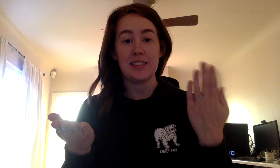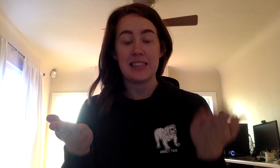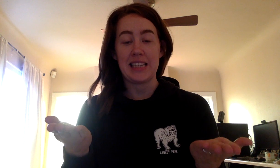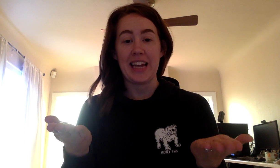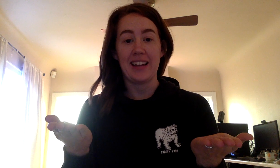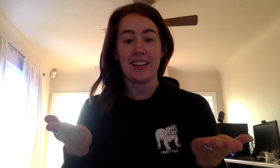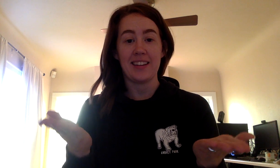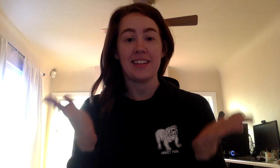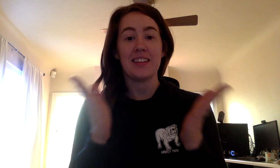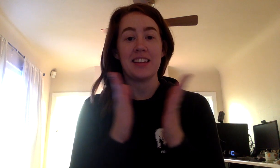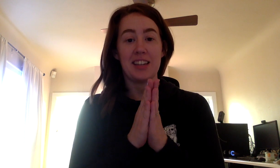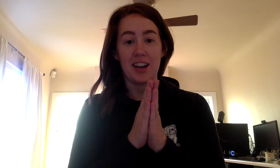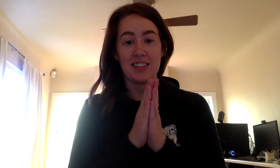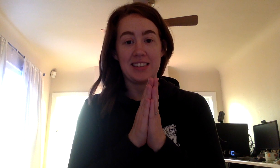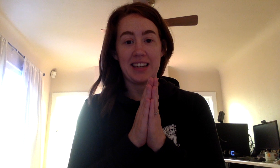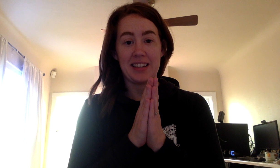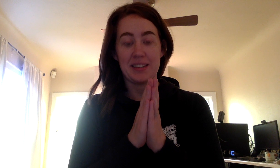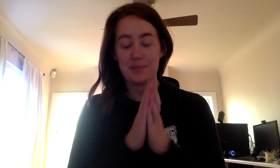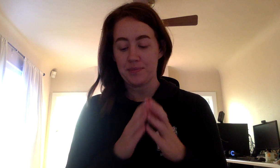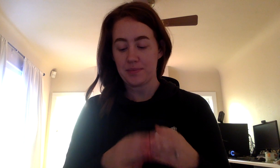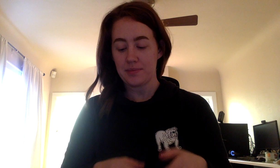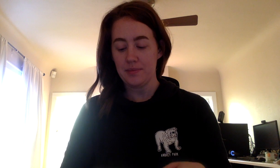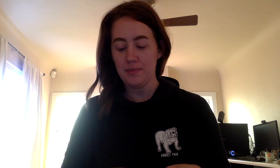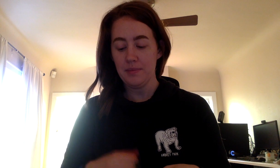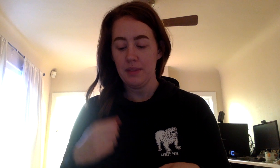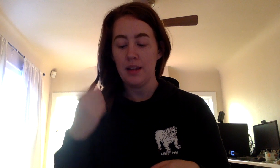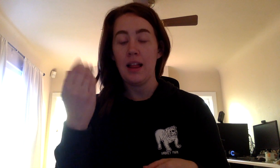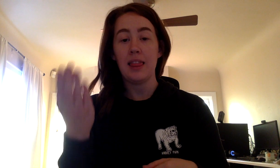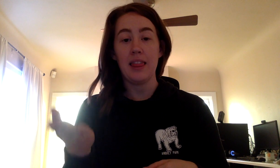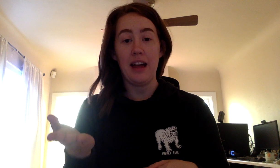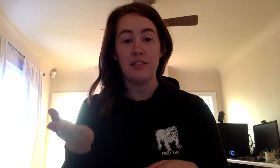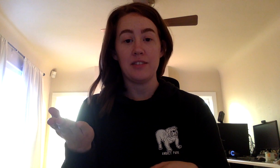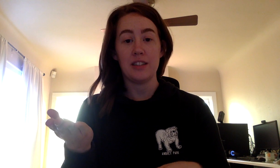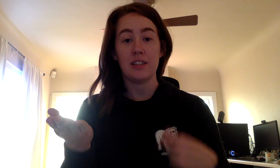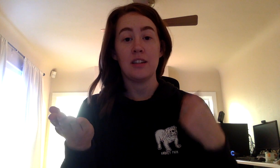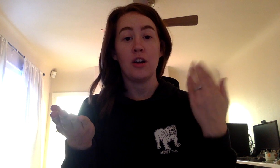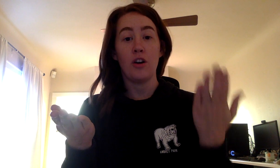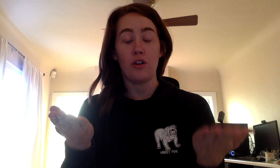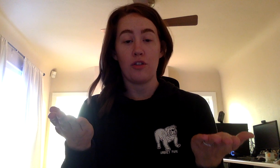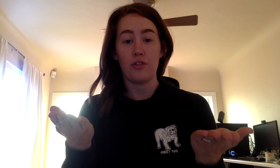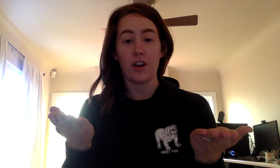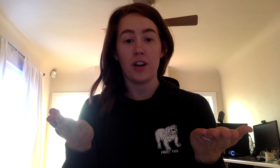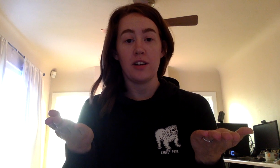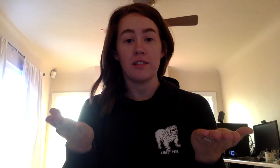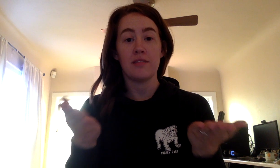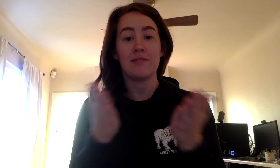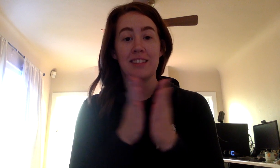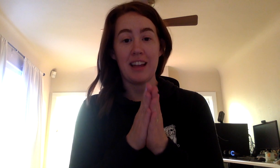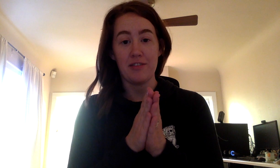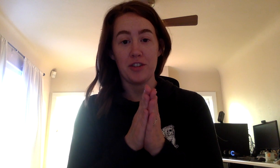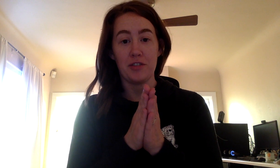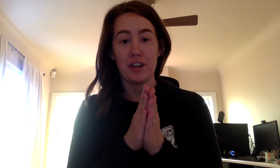stick, yardstick. Left, over, left over.